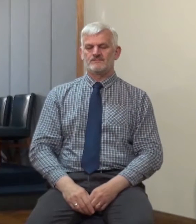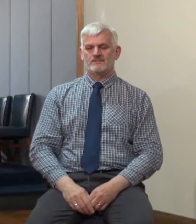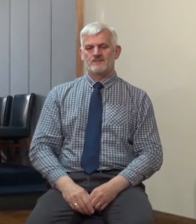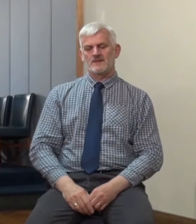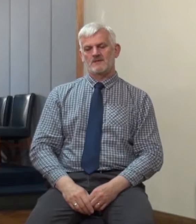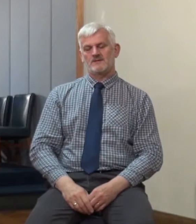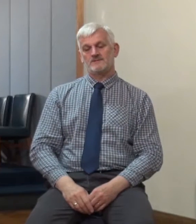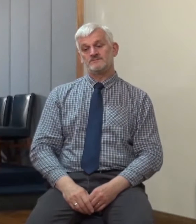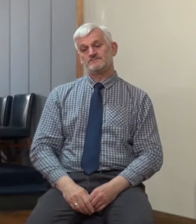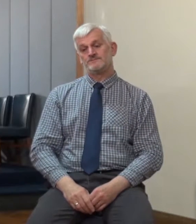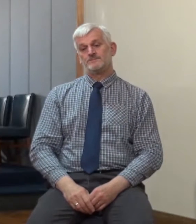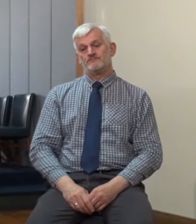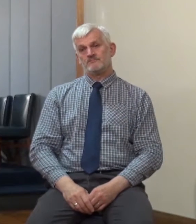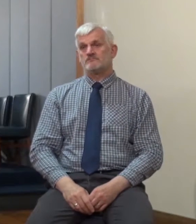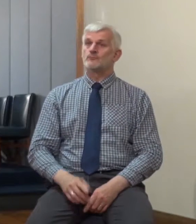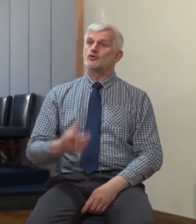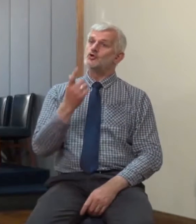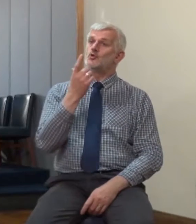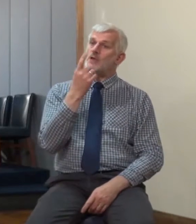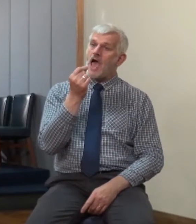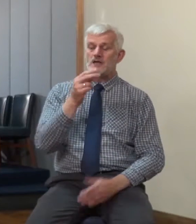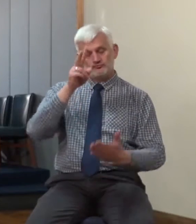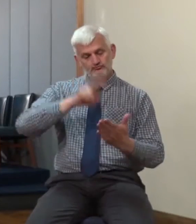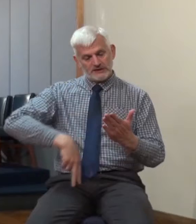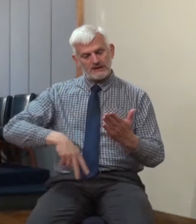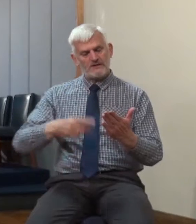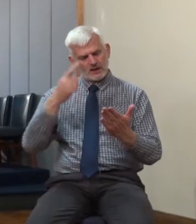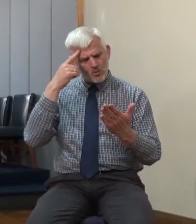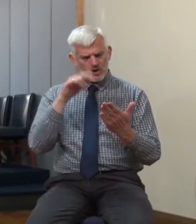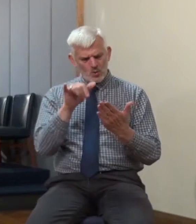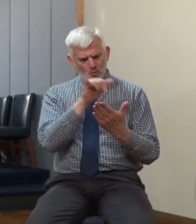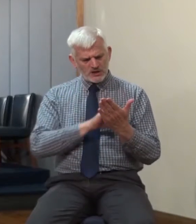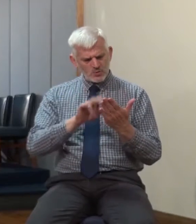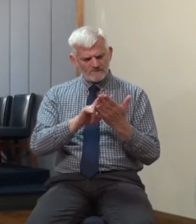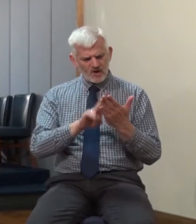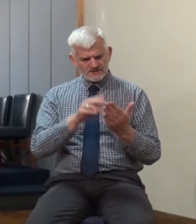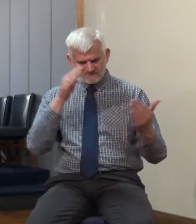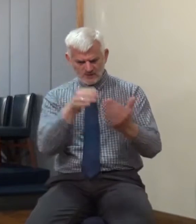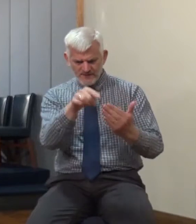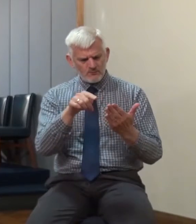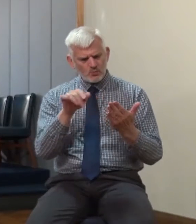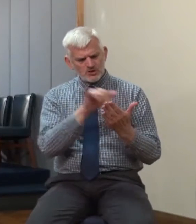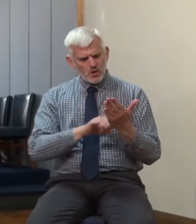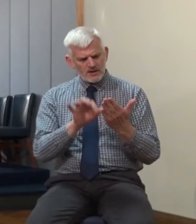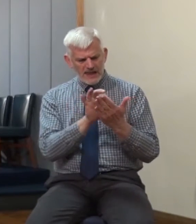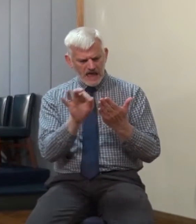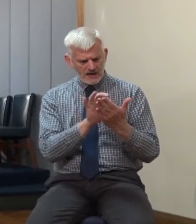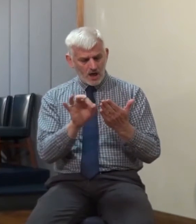passages that are addressed particularly to them, you see the full sense of them. Of course, they're all